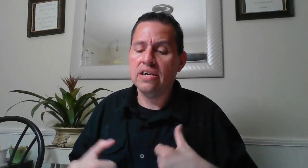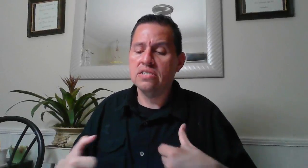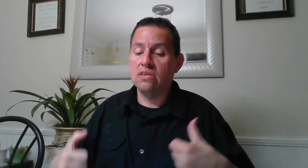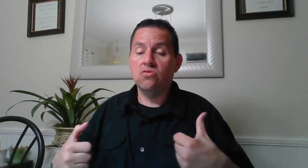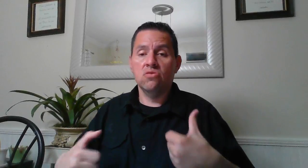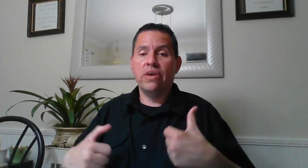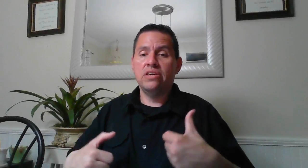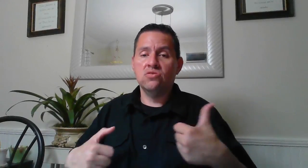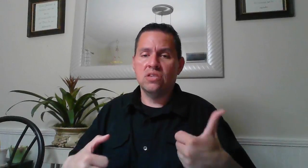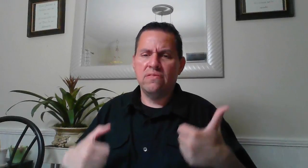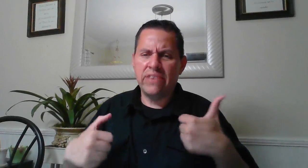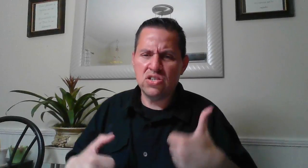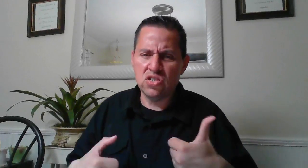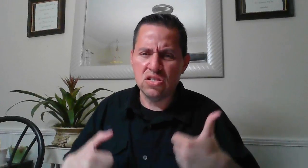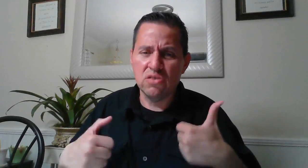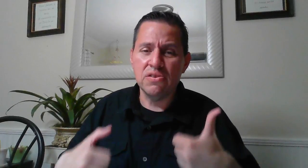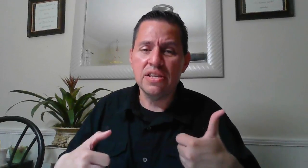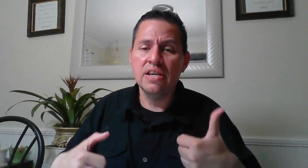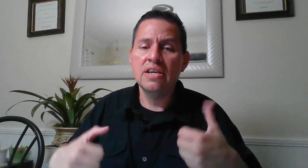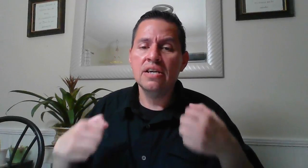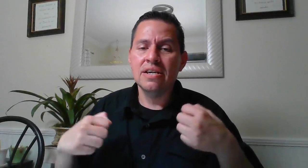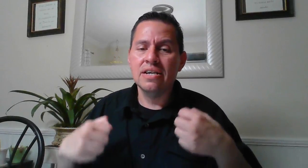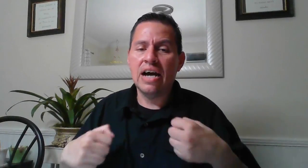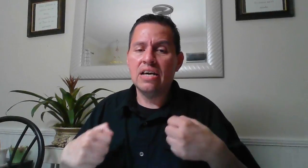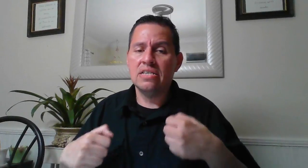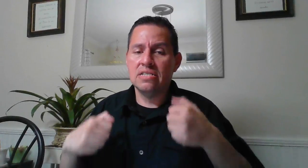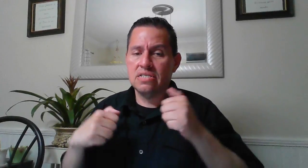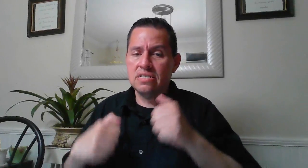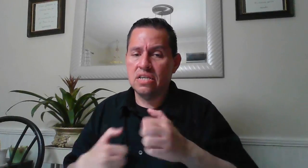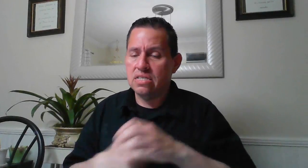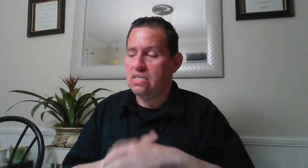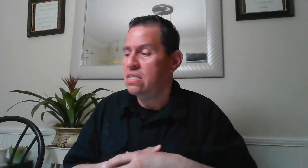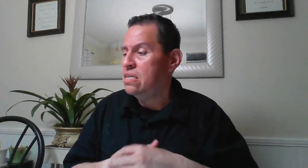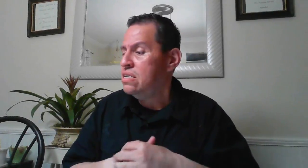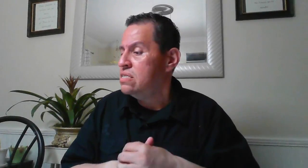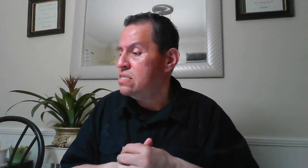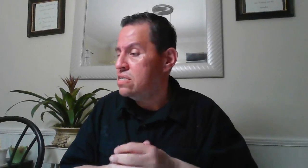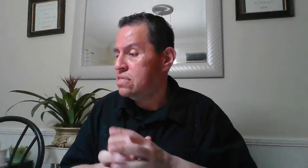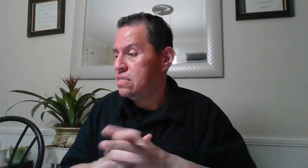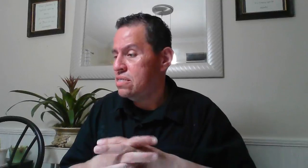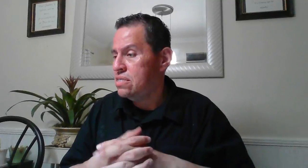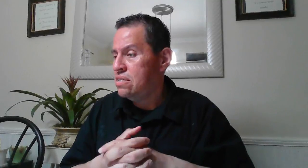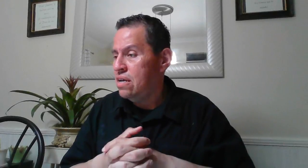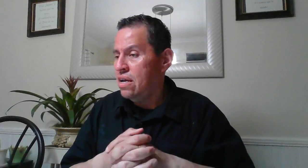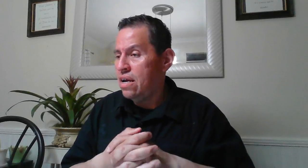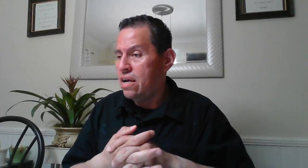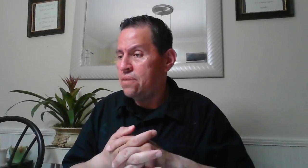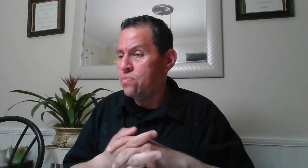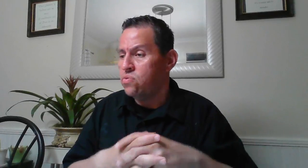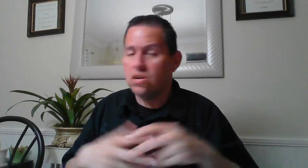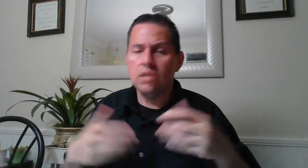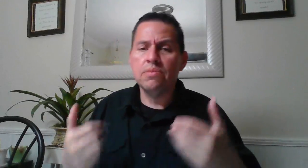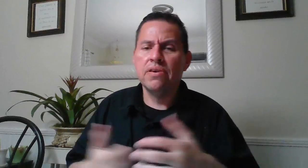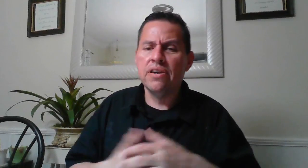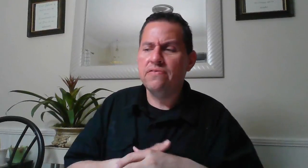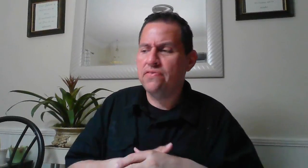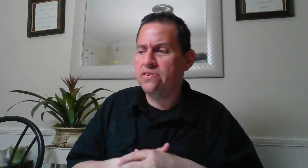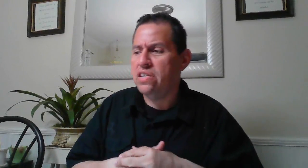the only way to salvation knowing god's son jesus um we're gonna be praying for the